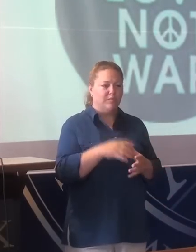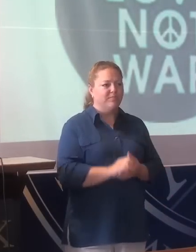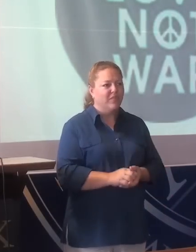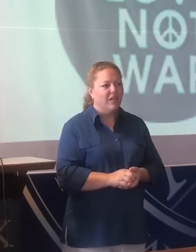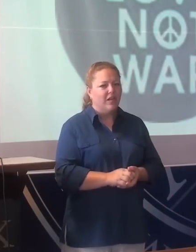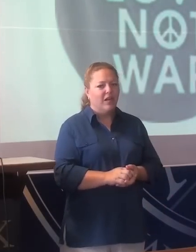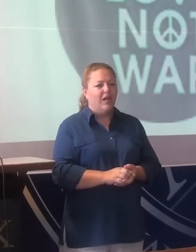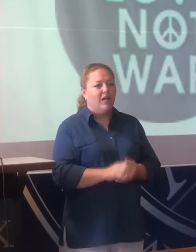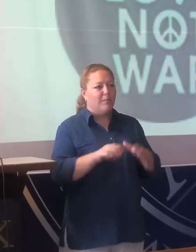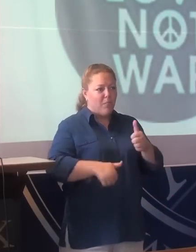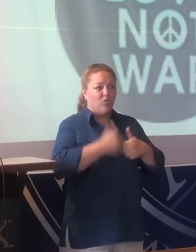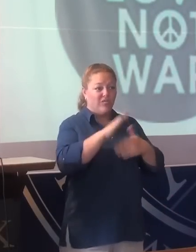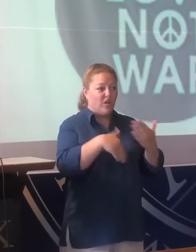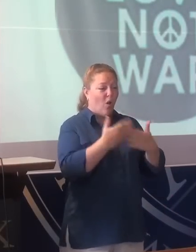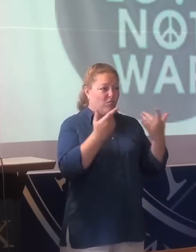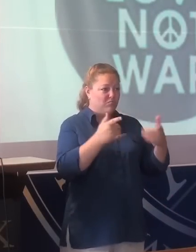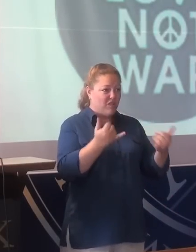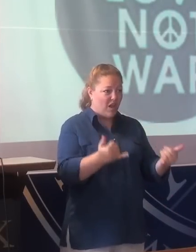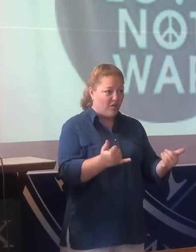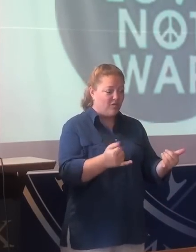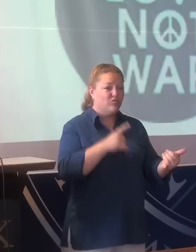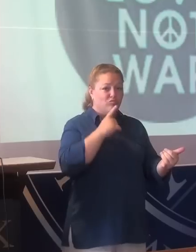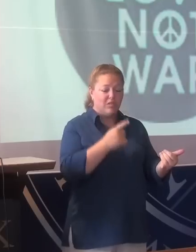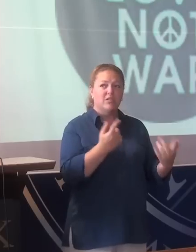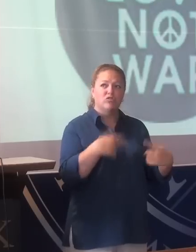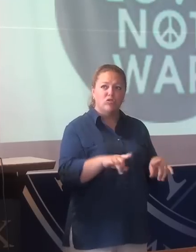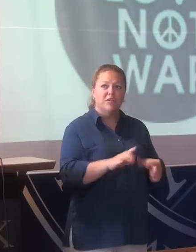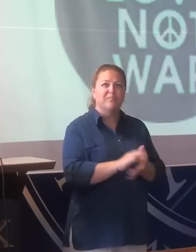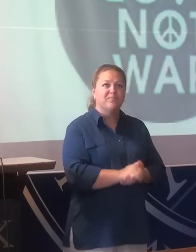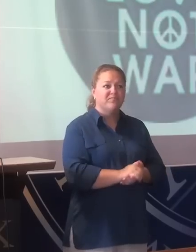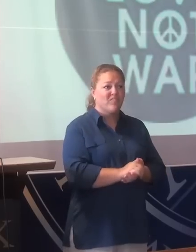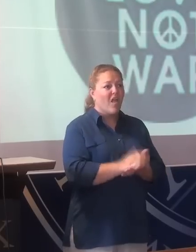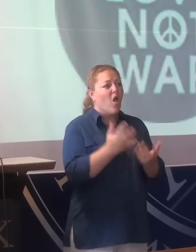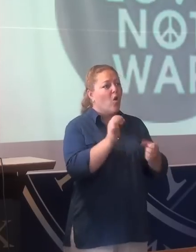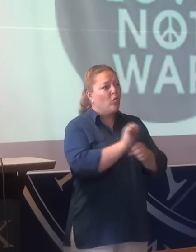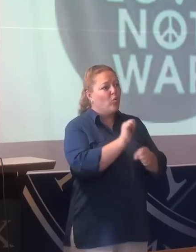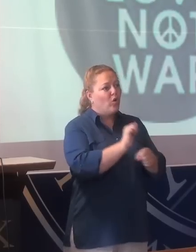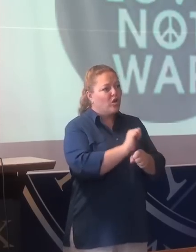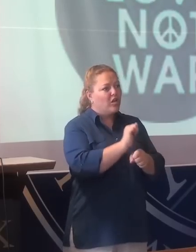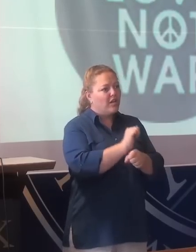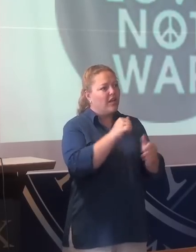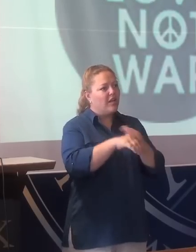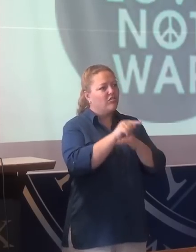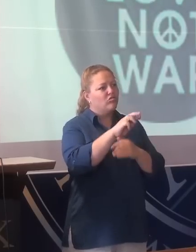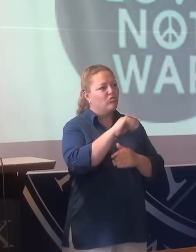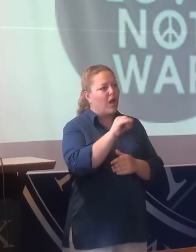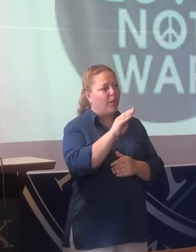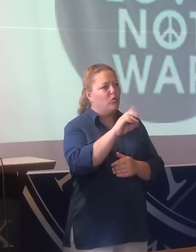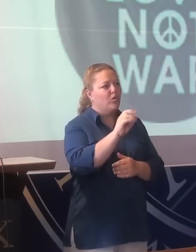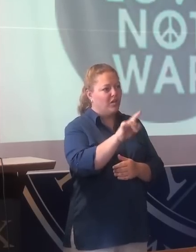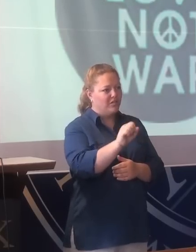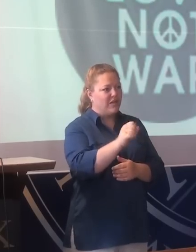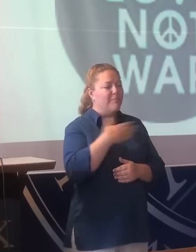late in the day, and really as a result of working in these tribunals, that my naive